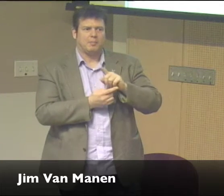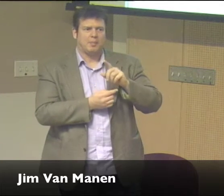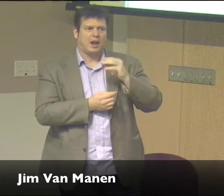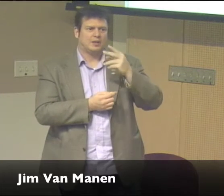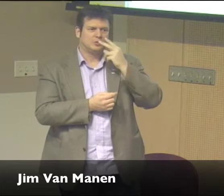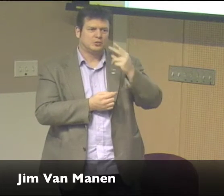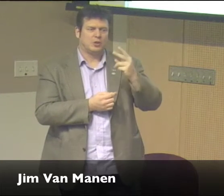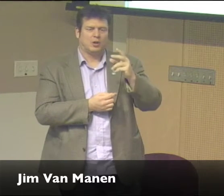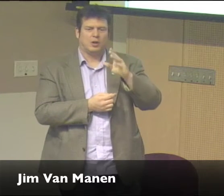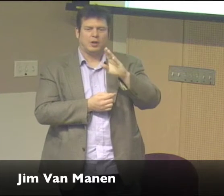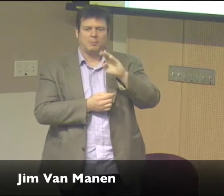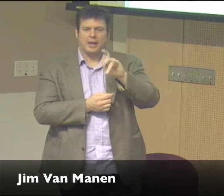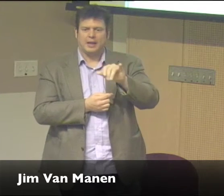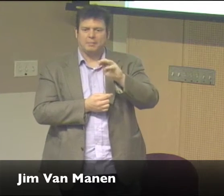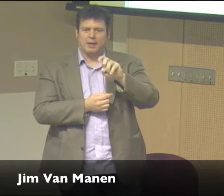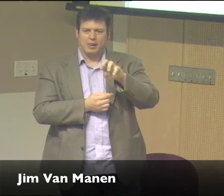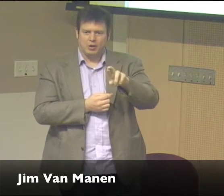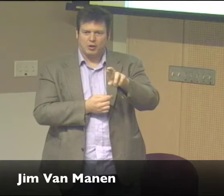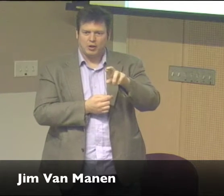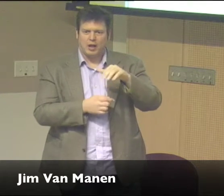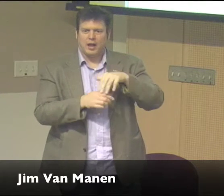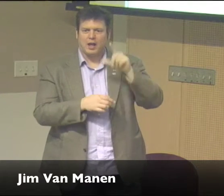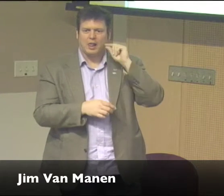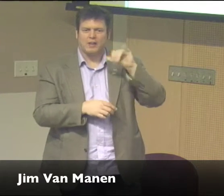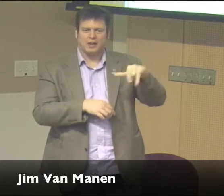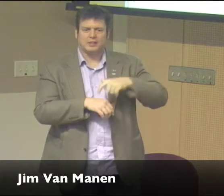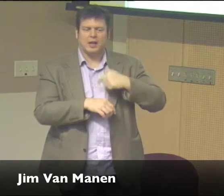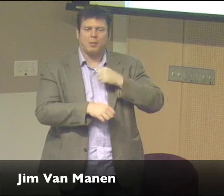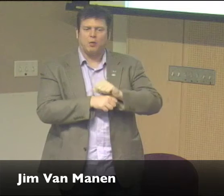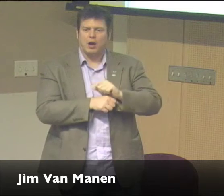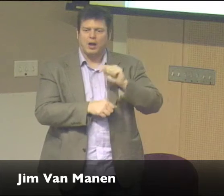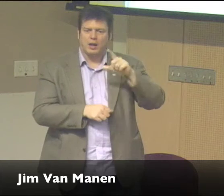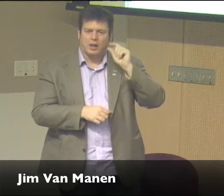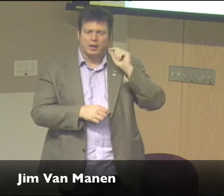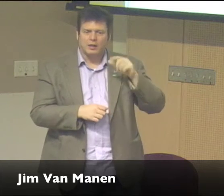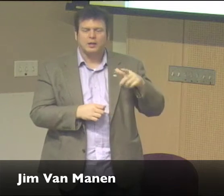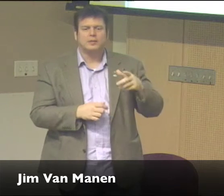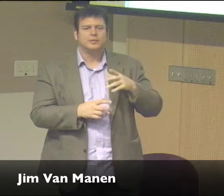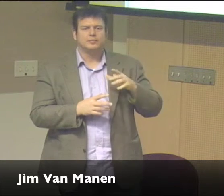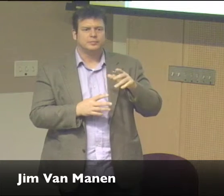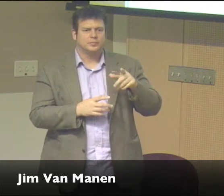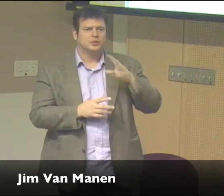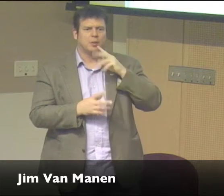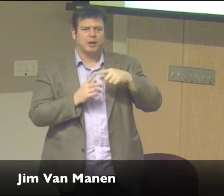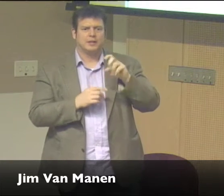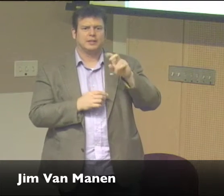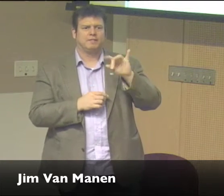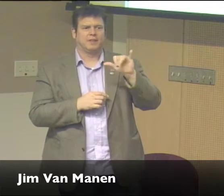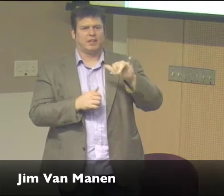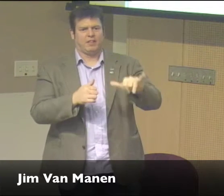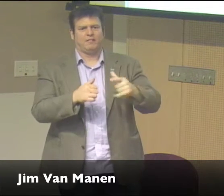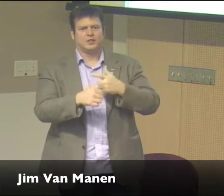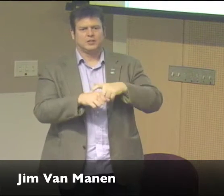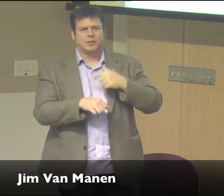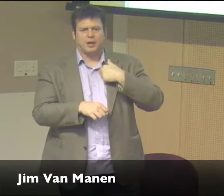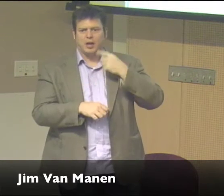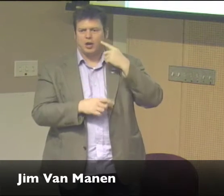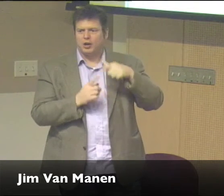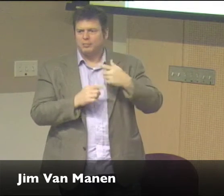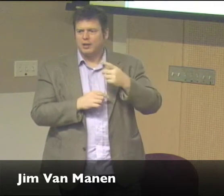I think, I met or I saw Betty G. Miller in Gallaudet at one time. I worked at Gallaudet. And that was the first time